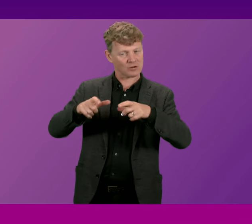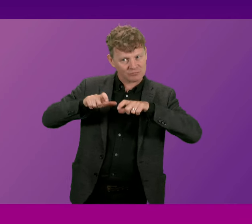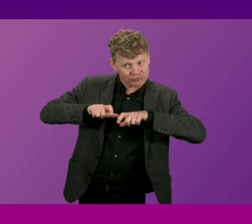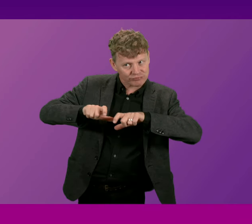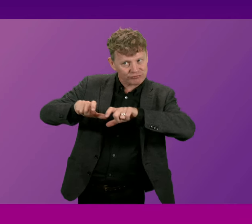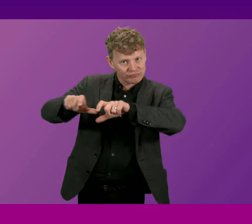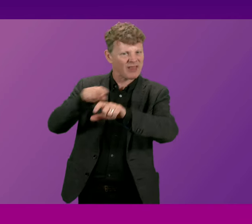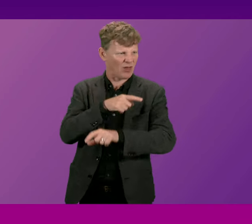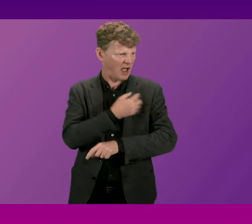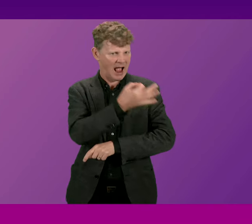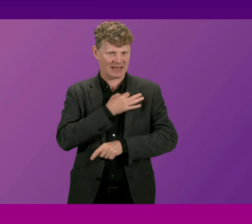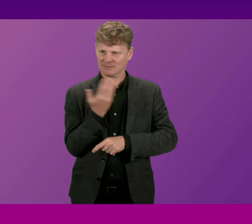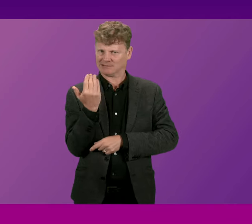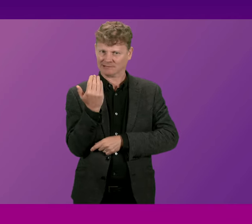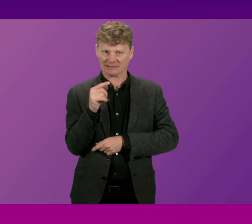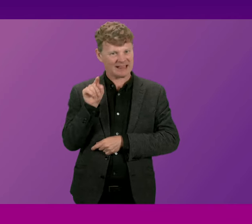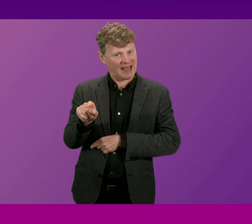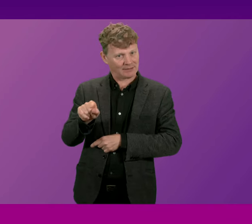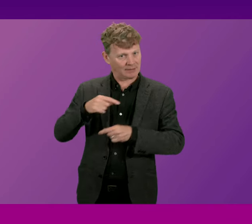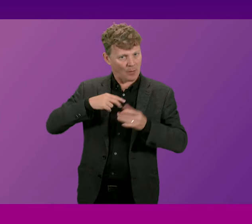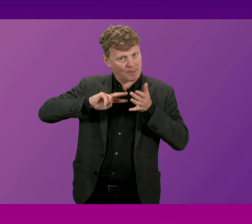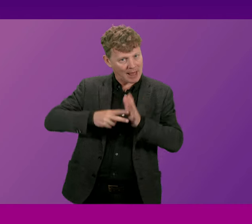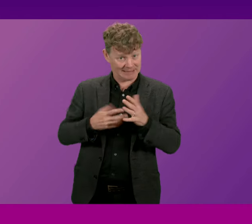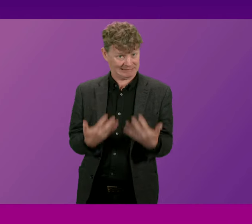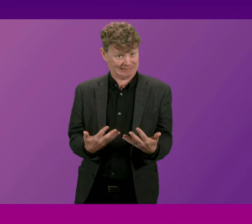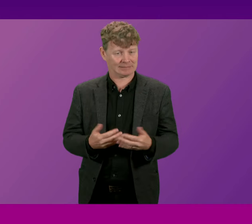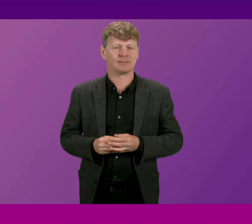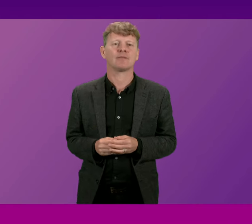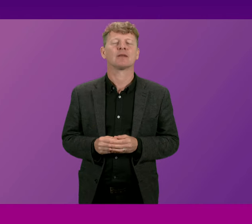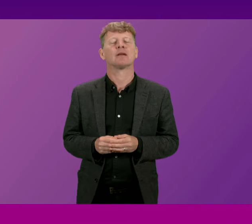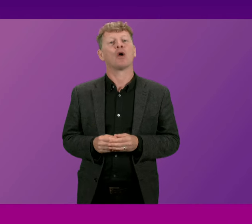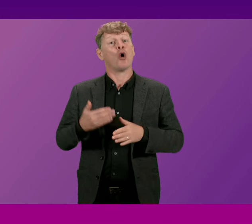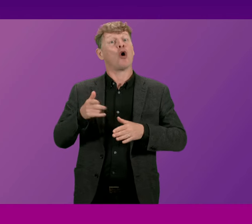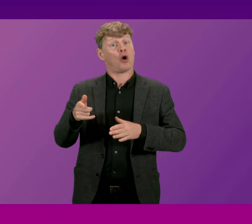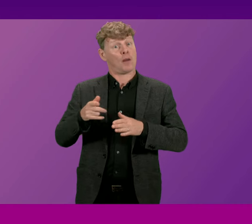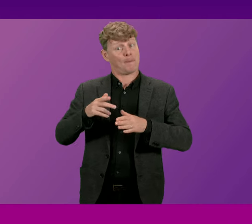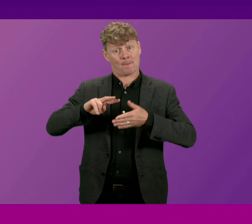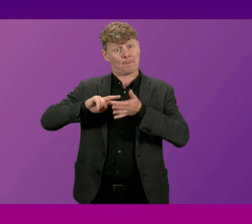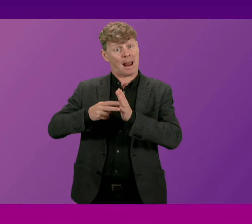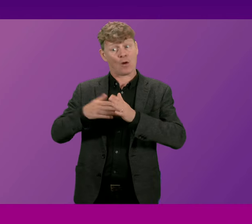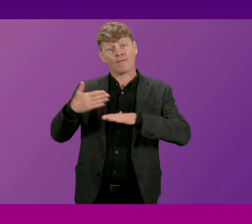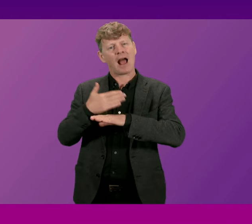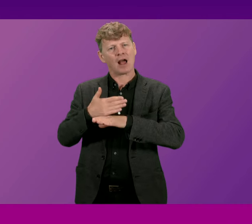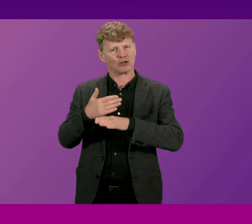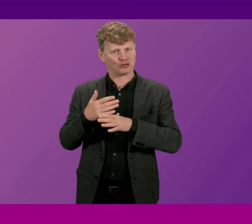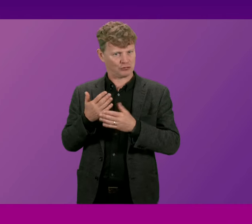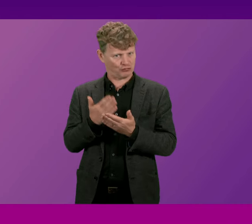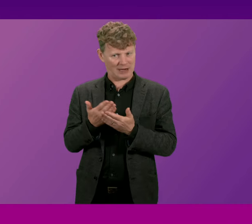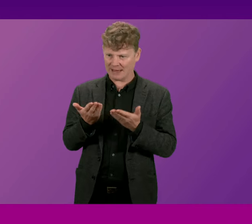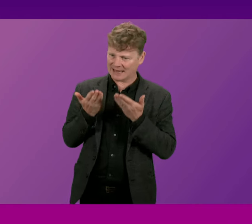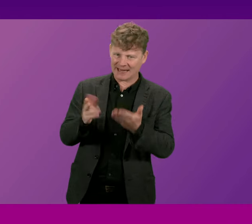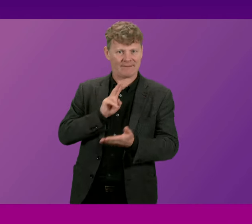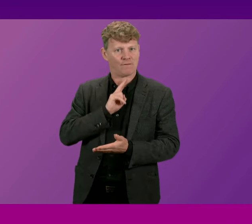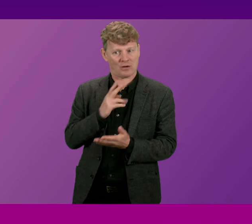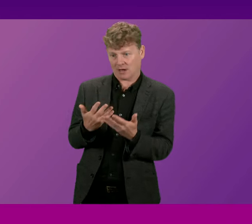a moment ago which is being undertaken the workforce the work plan of actions will be shaped by the voice of the current and future